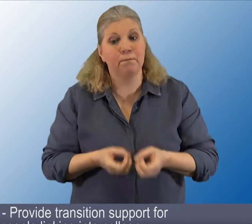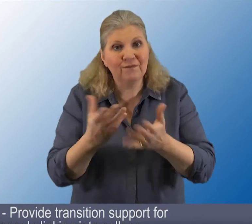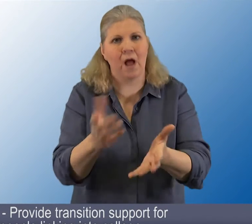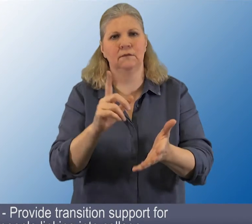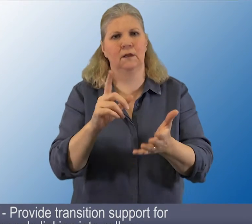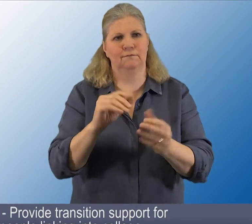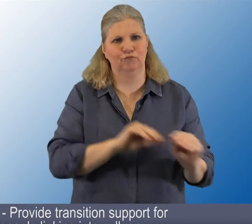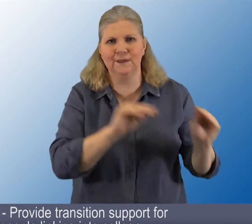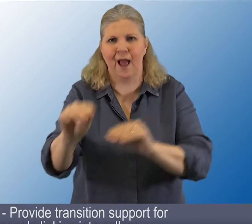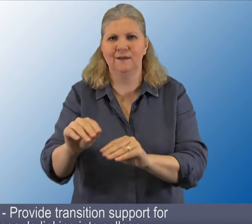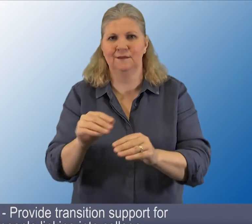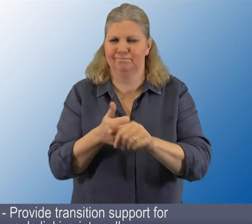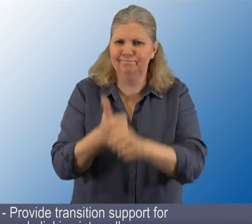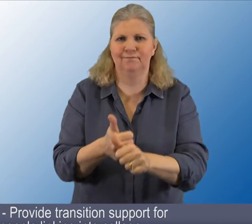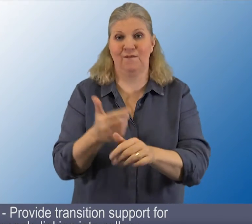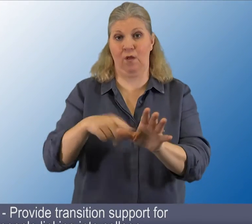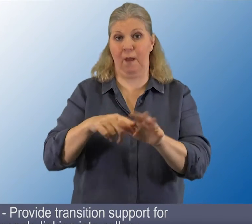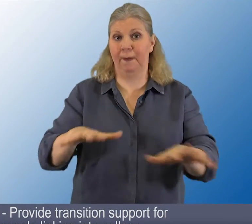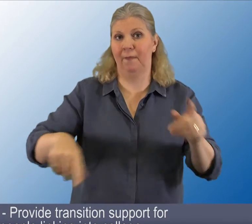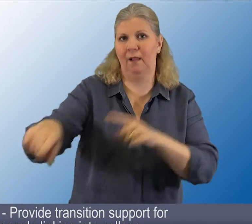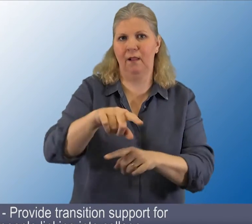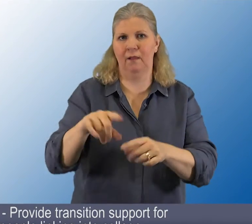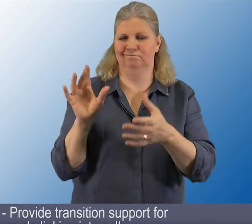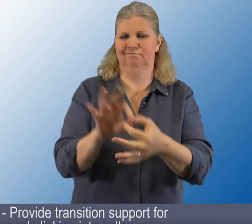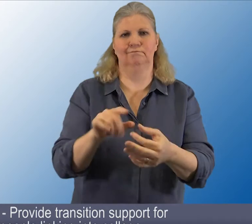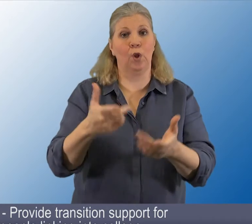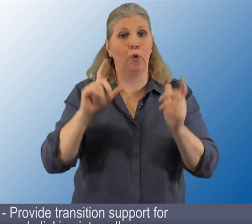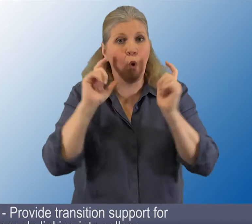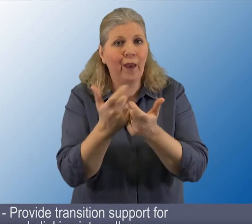Sub-action, provide transition support for young people linking into college.